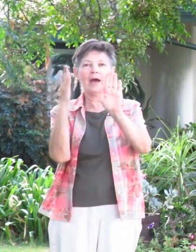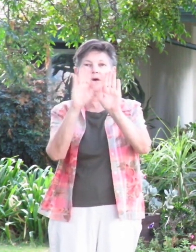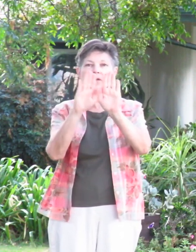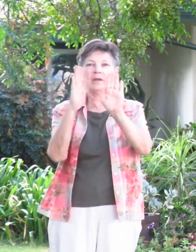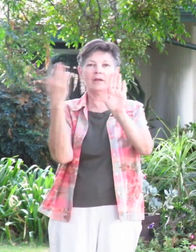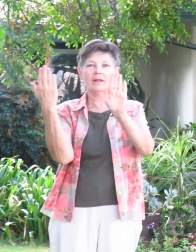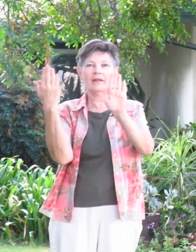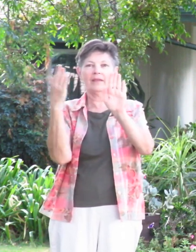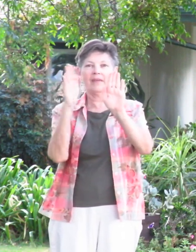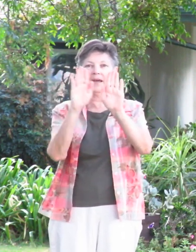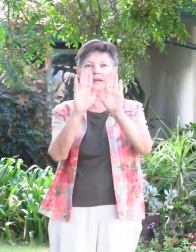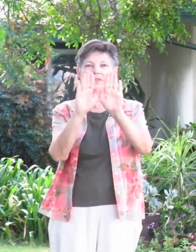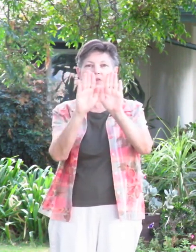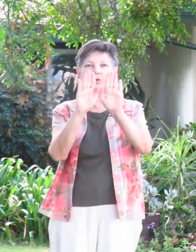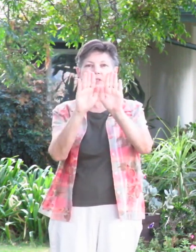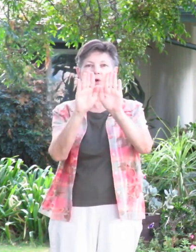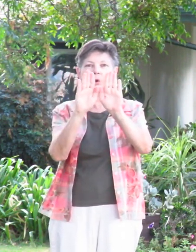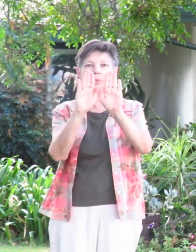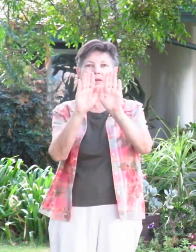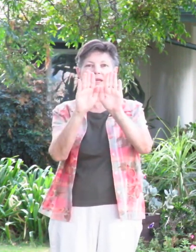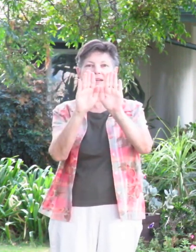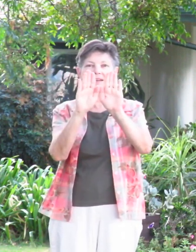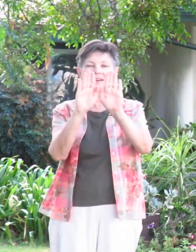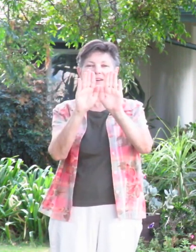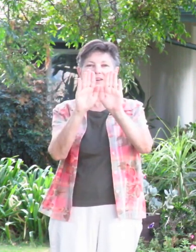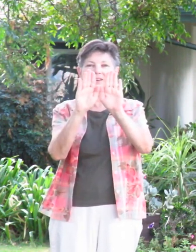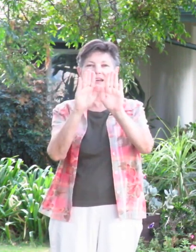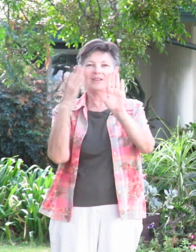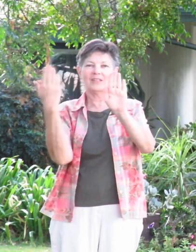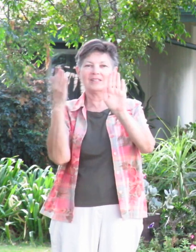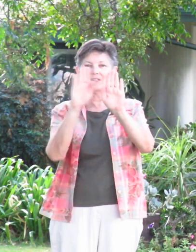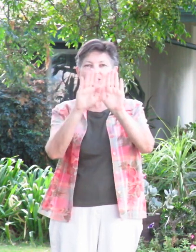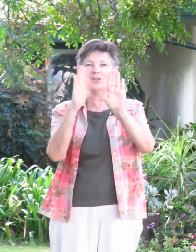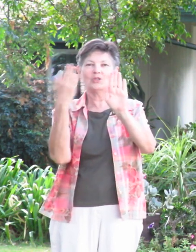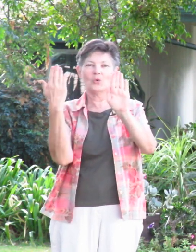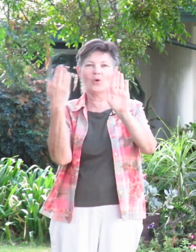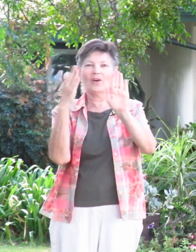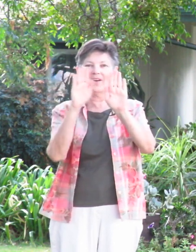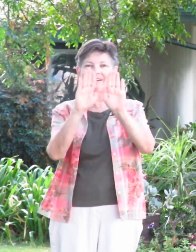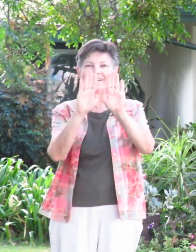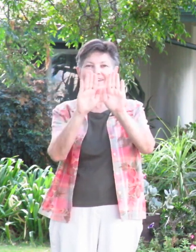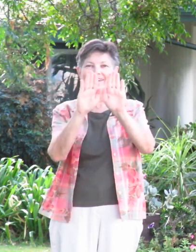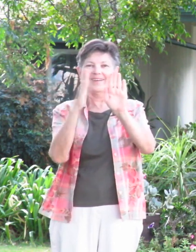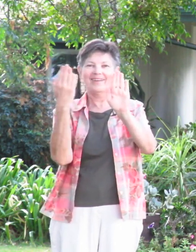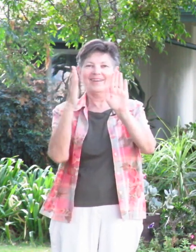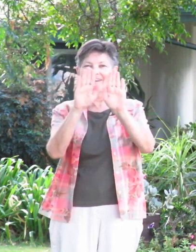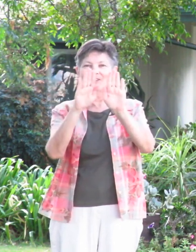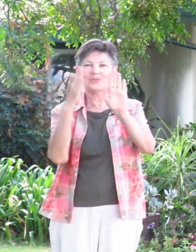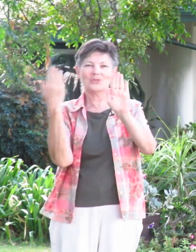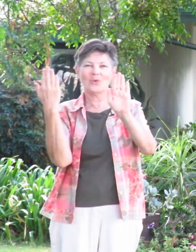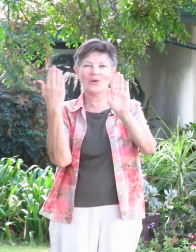out like that, like the door is opening. Okay, this is door. Door.